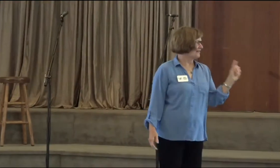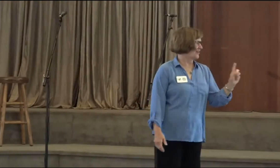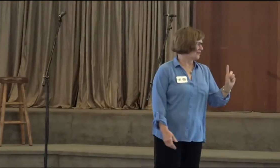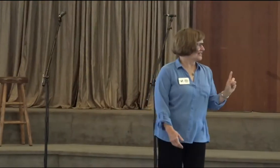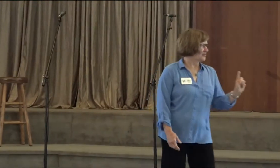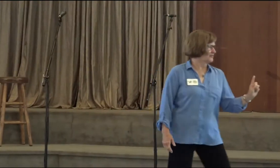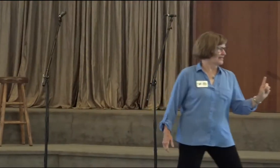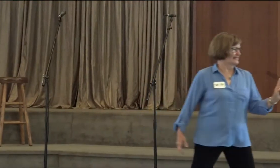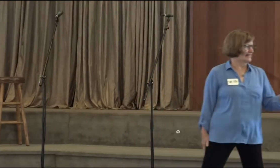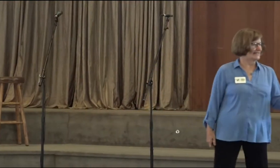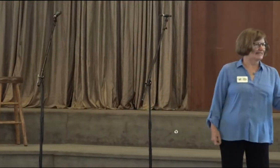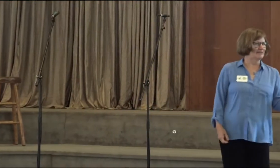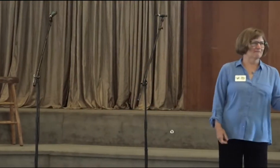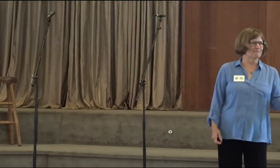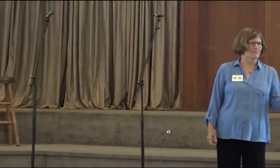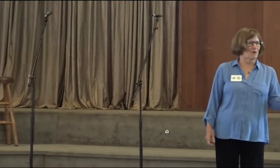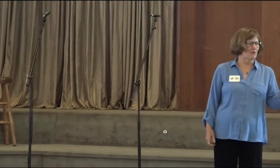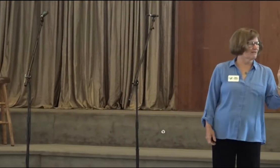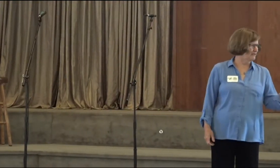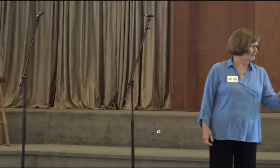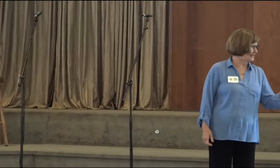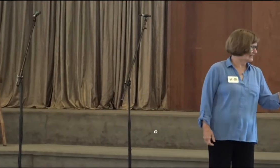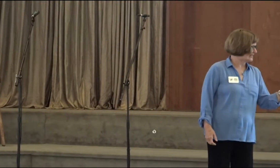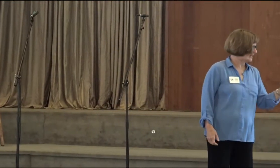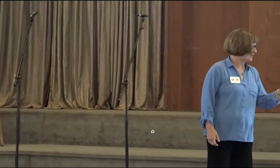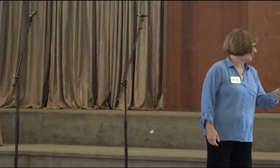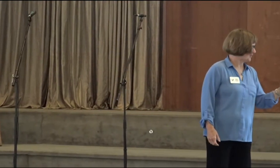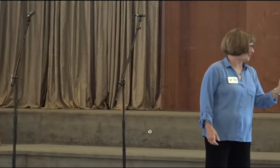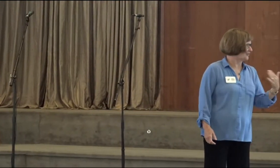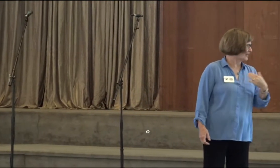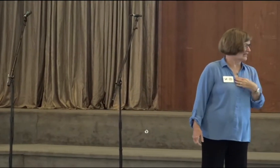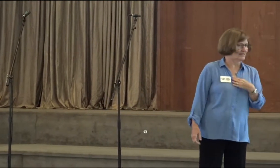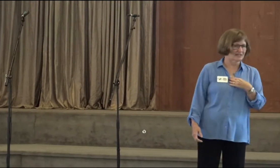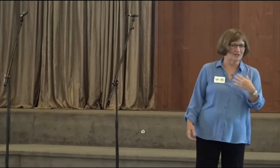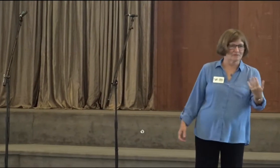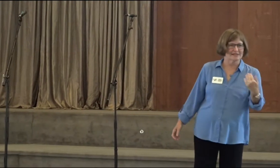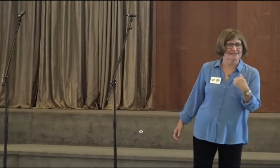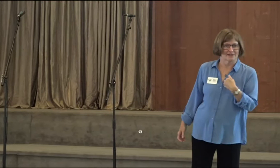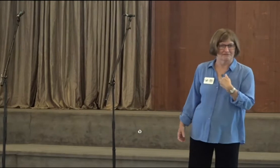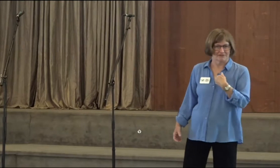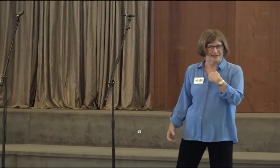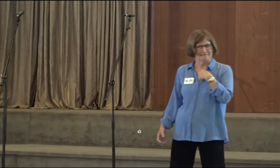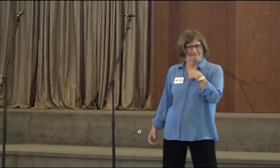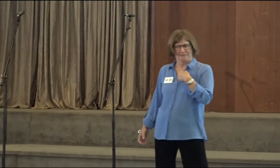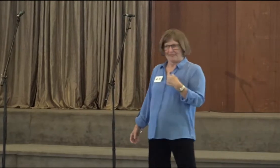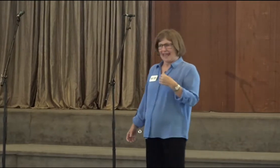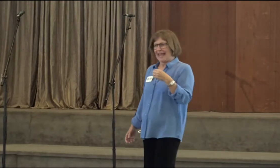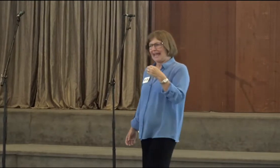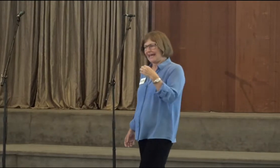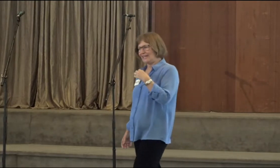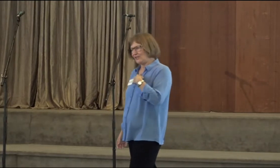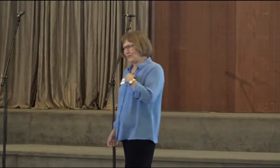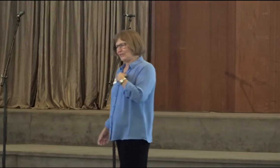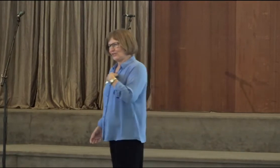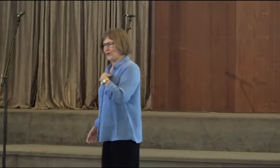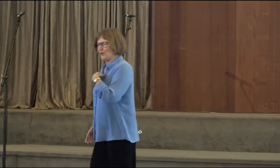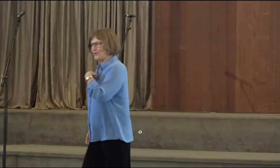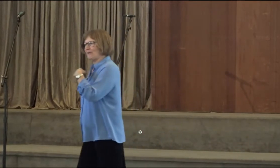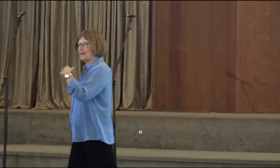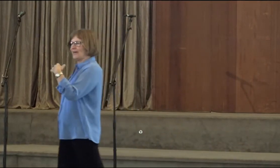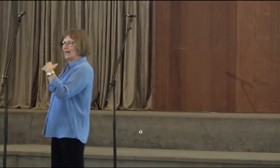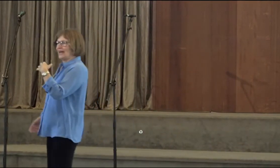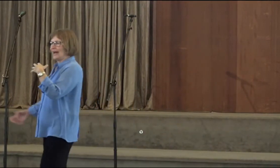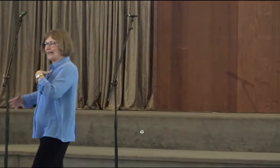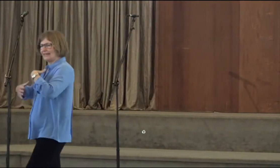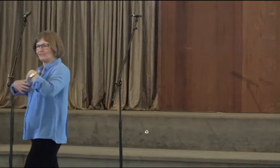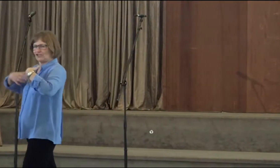But there is a reason. One of the reasons that I'm here on earth is to heal myself, right? And in doing so,